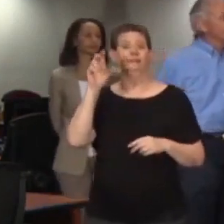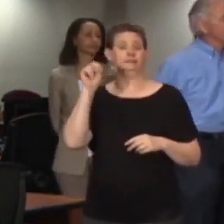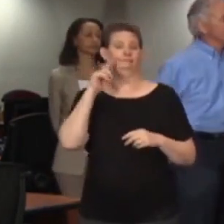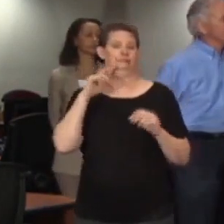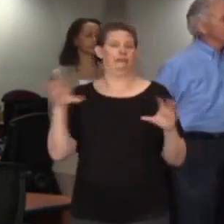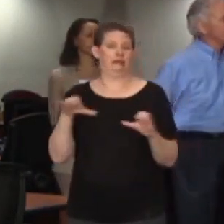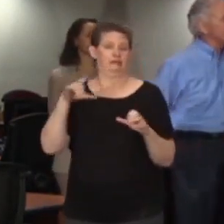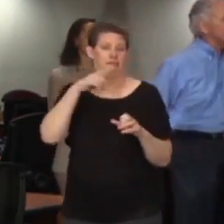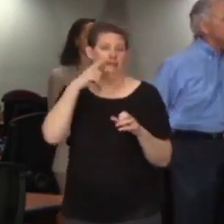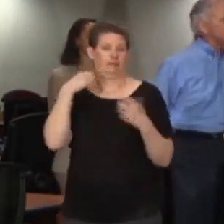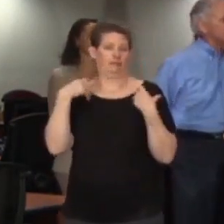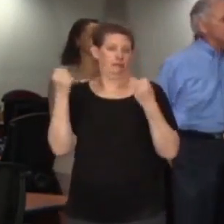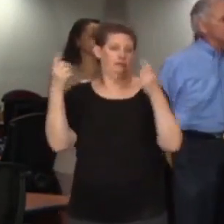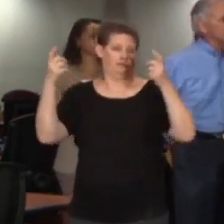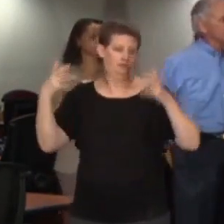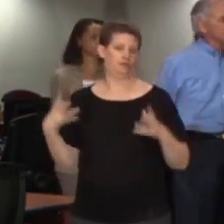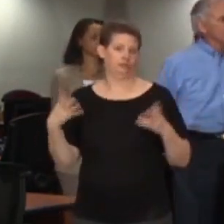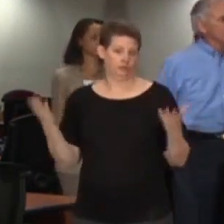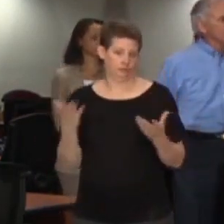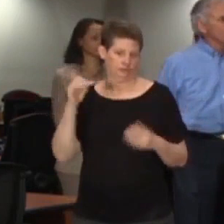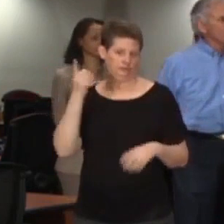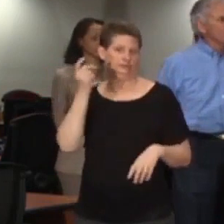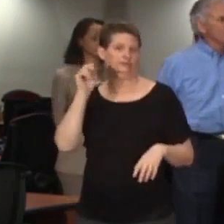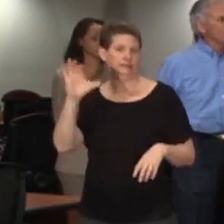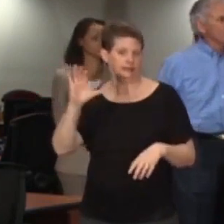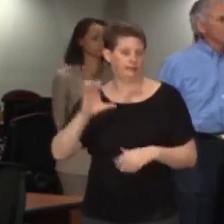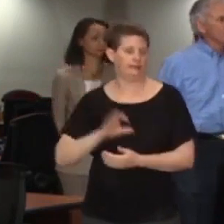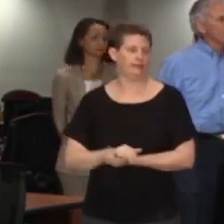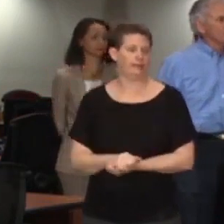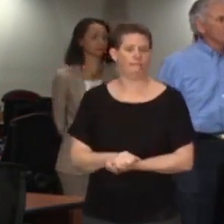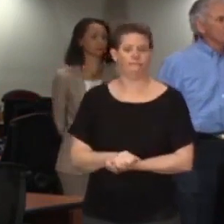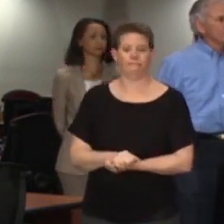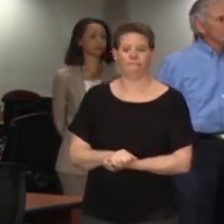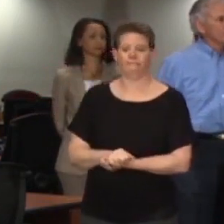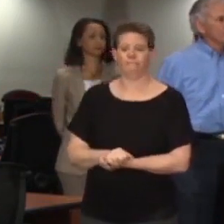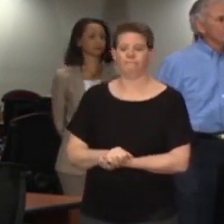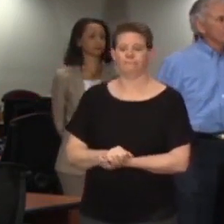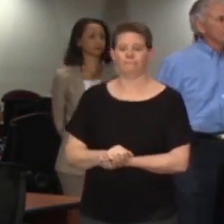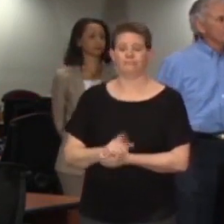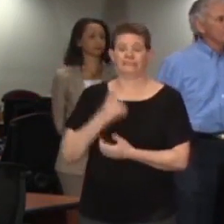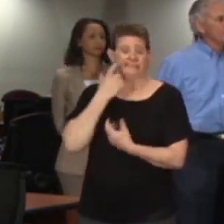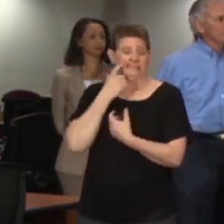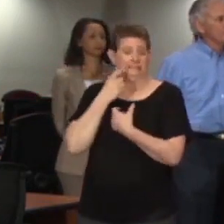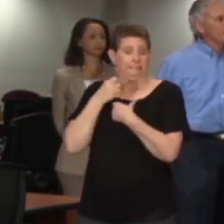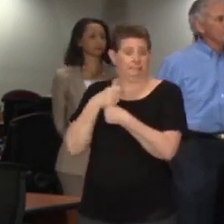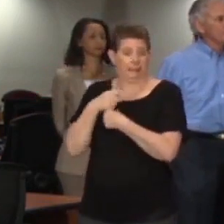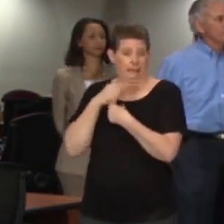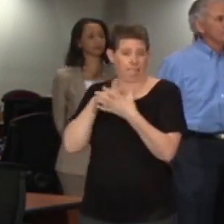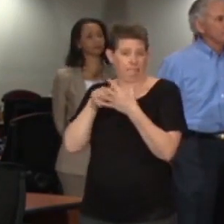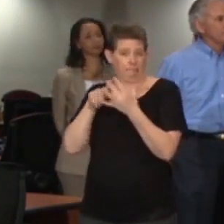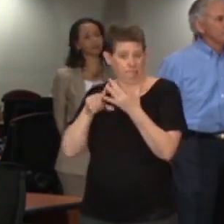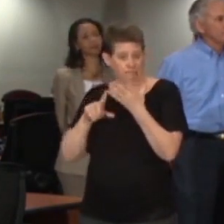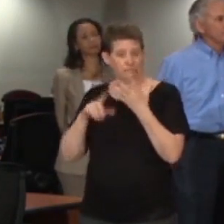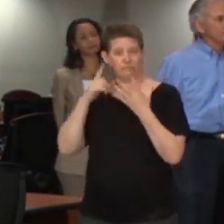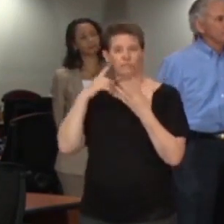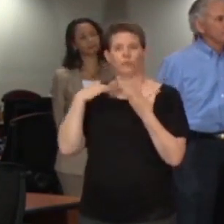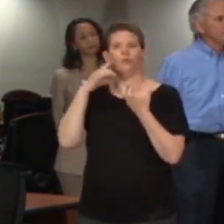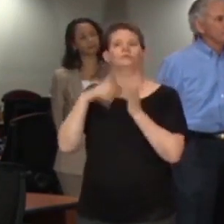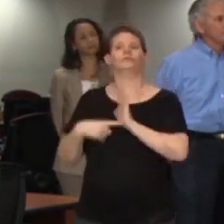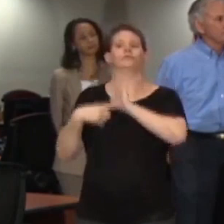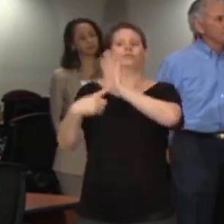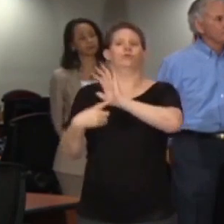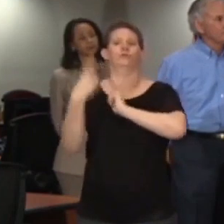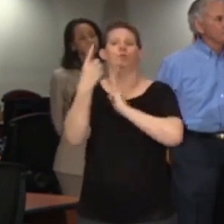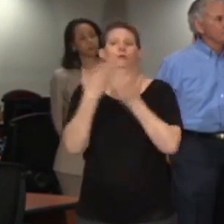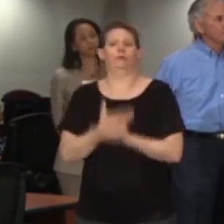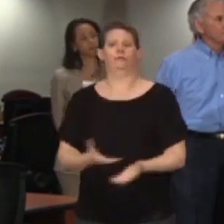acting public health director at DHEC. We have a, we've produced a couple products recently and we thought it was wise to show you one of